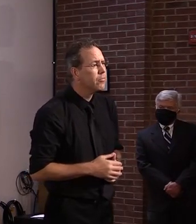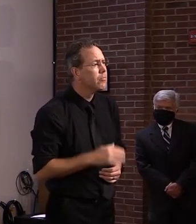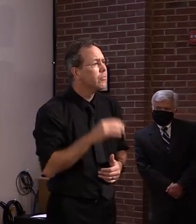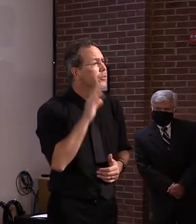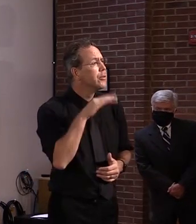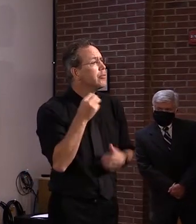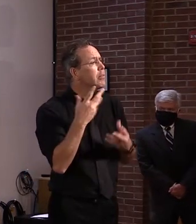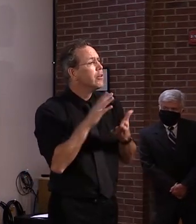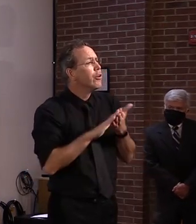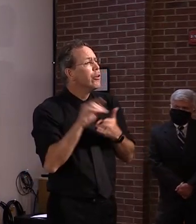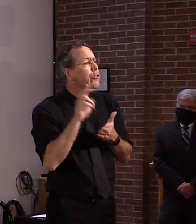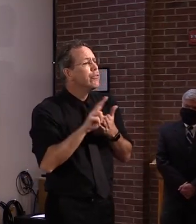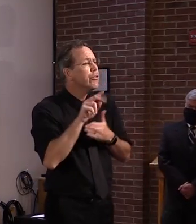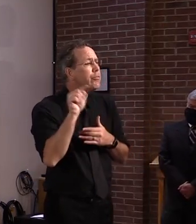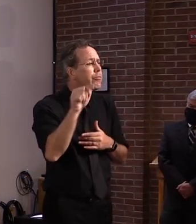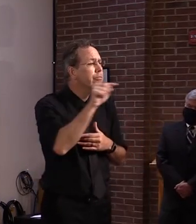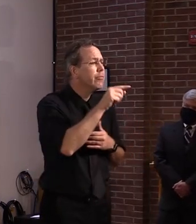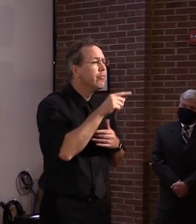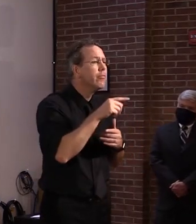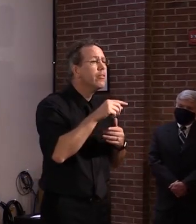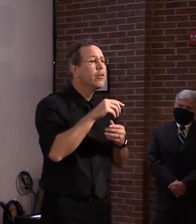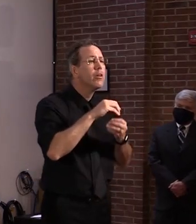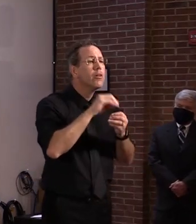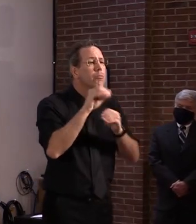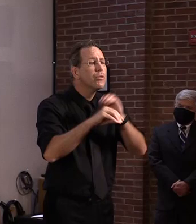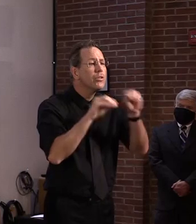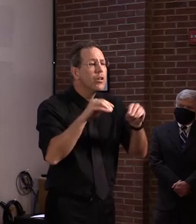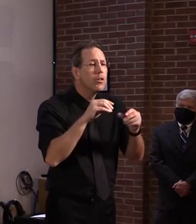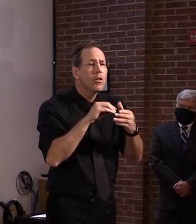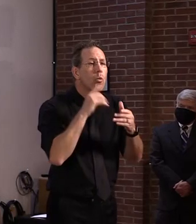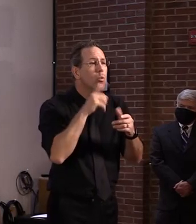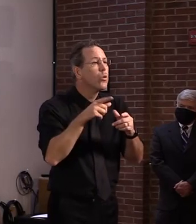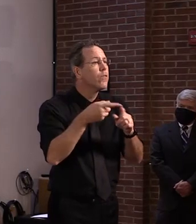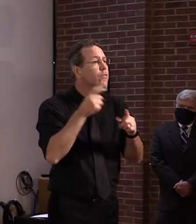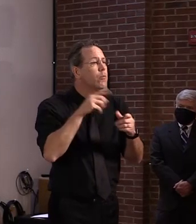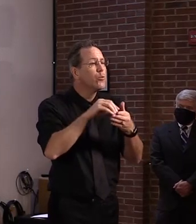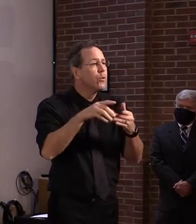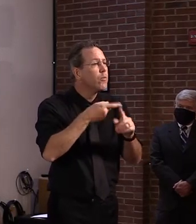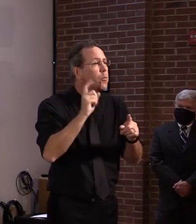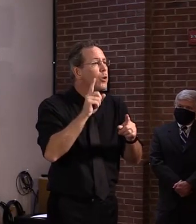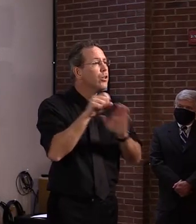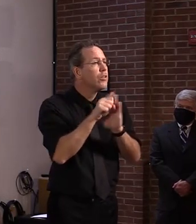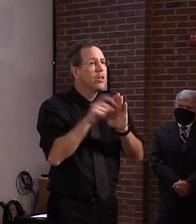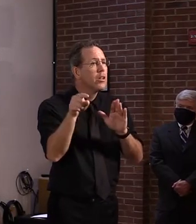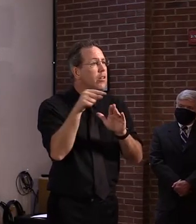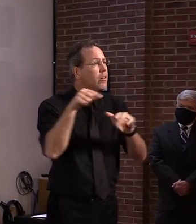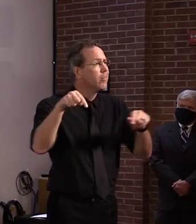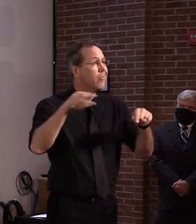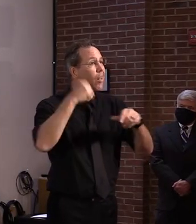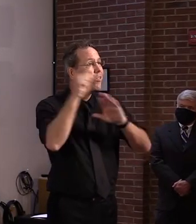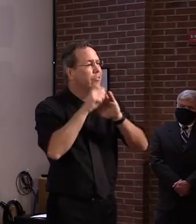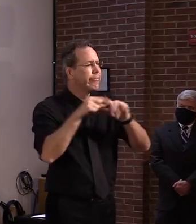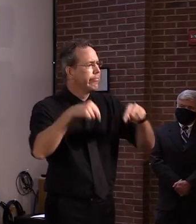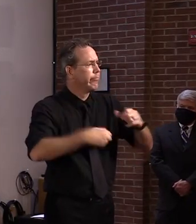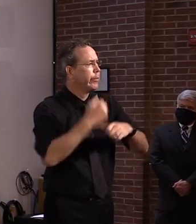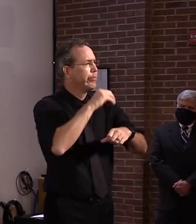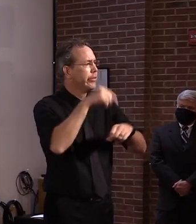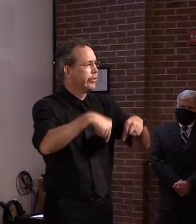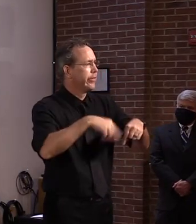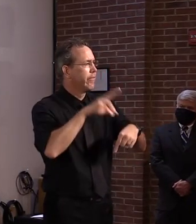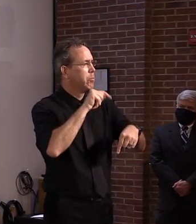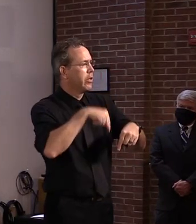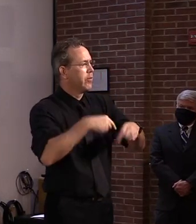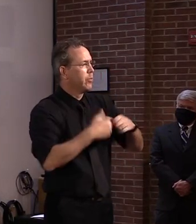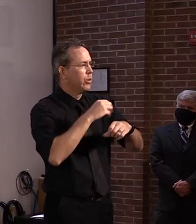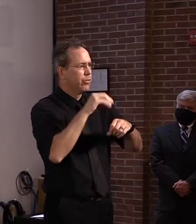them, and there's a number, um, they presumably look like the rest of the Vermont population, so their percent positivity